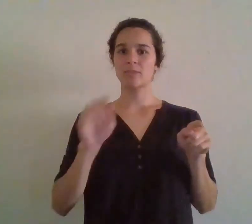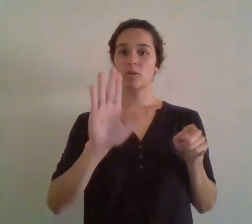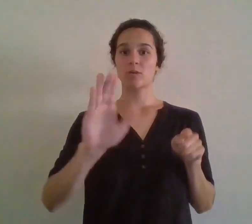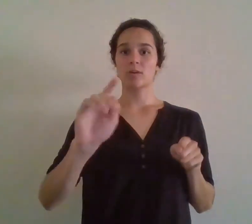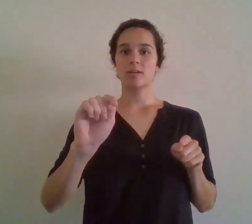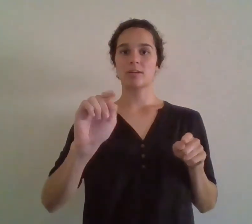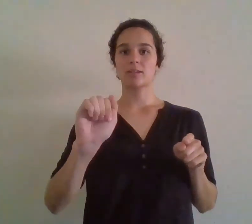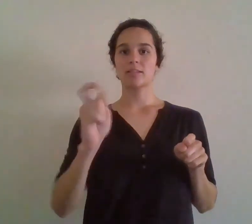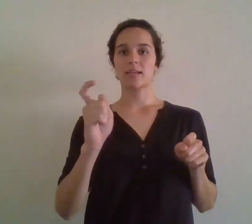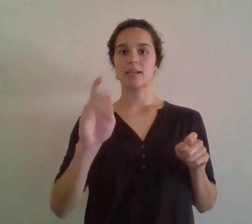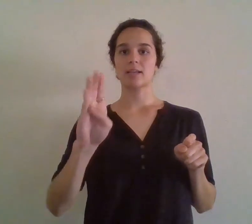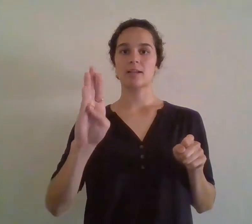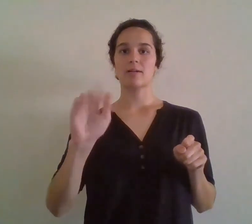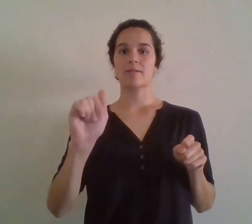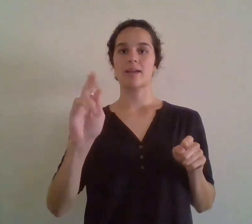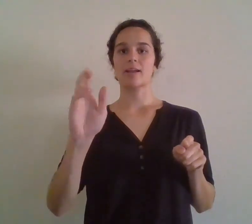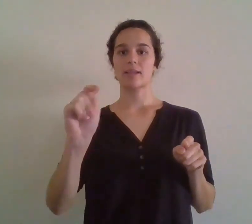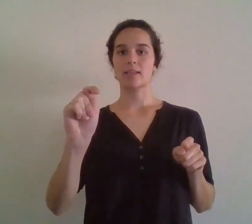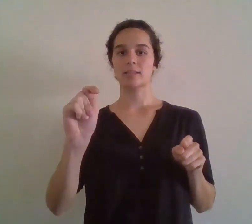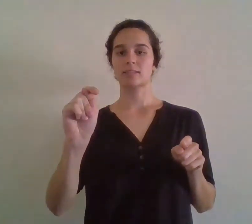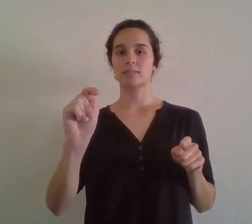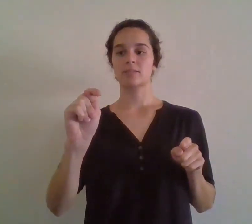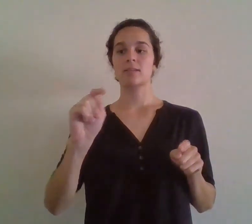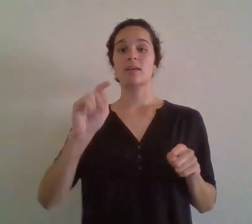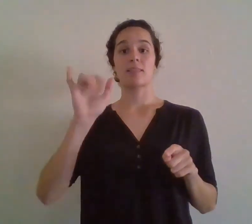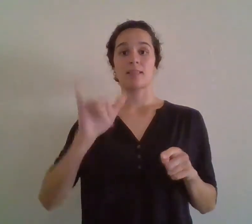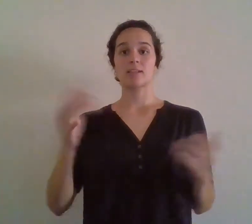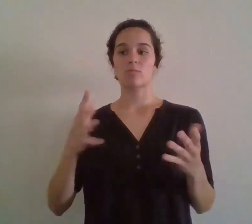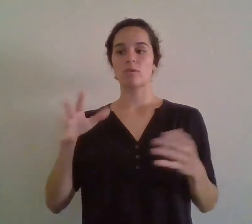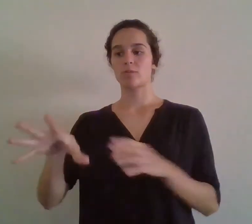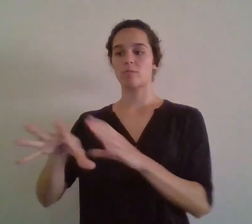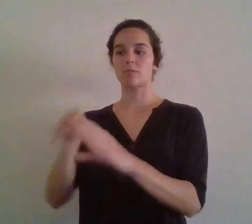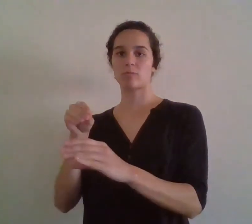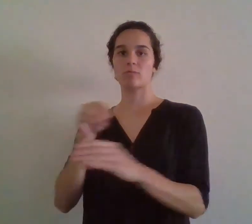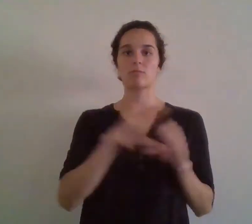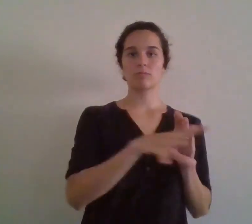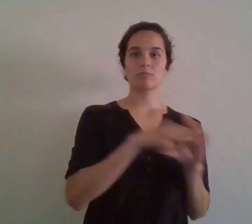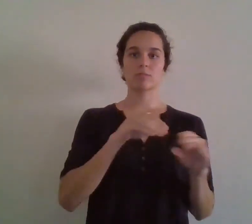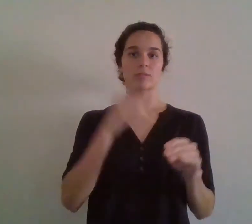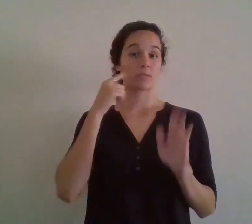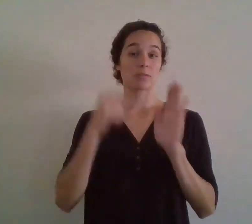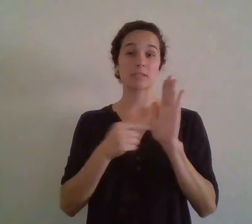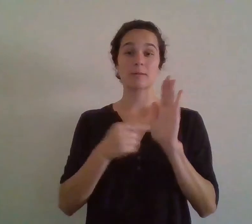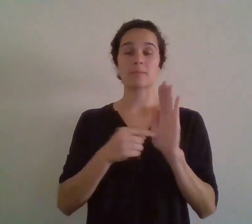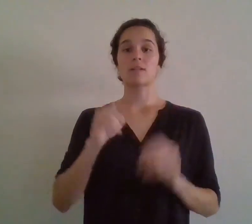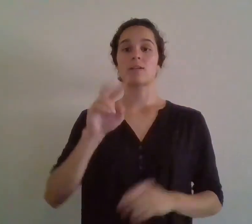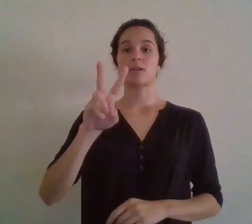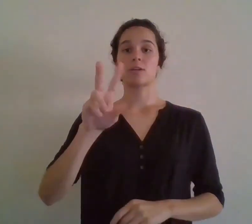taxed at whichever tax bracket you are in when you take it out. So if you get taxed 20